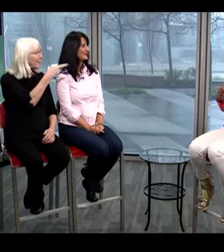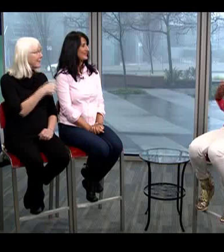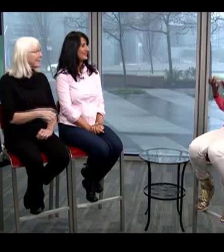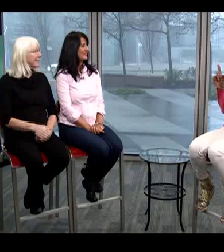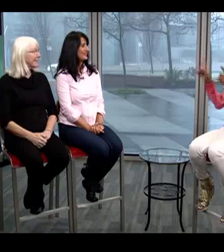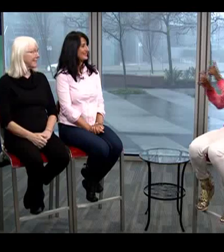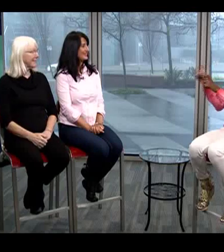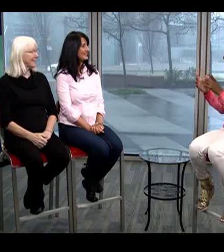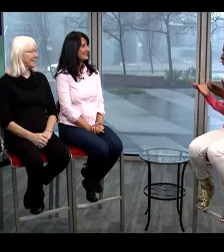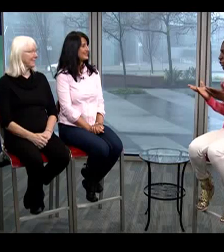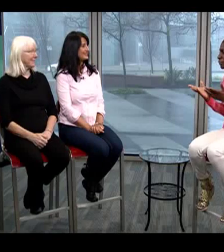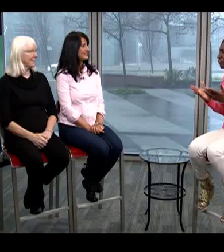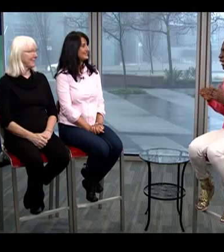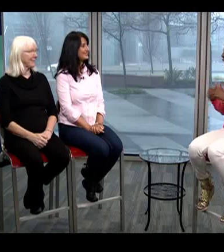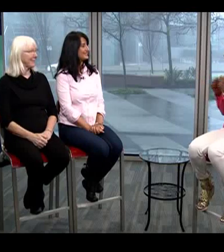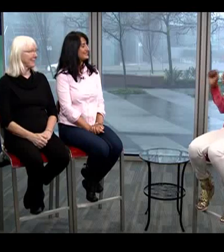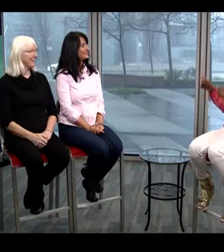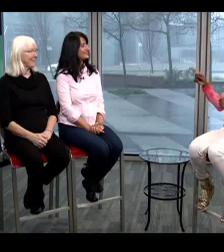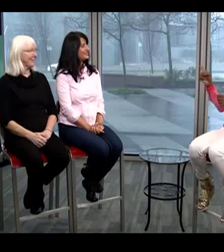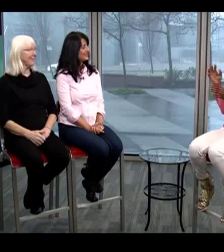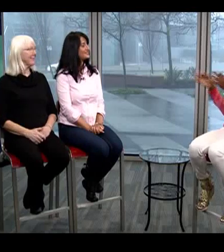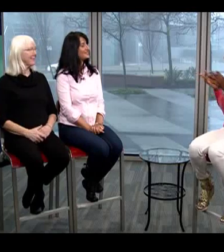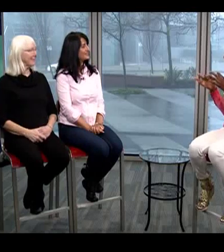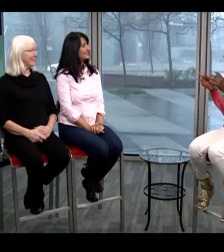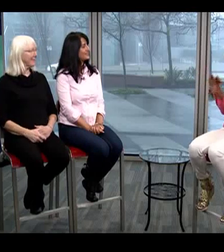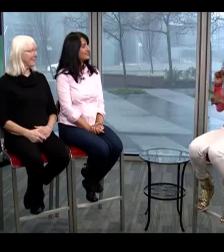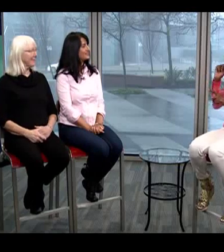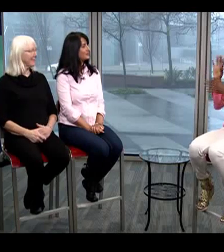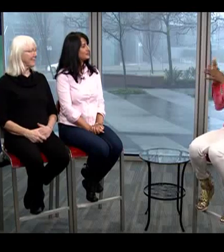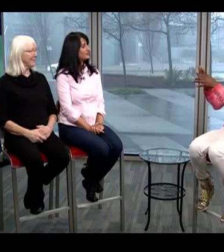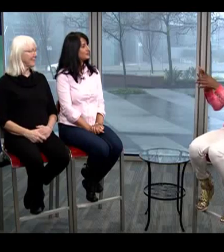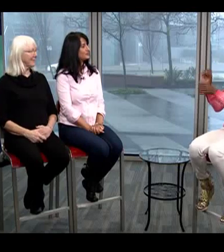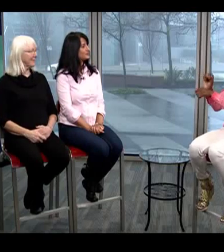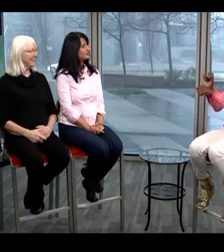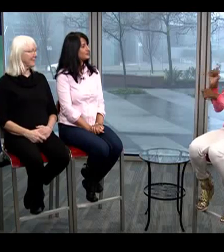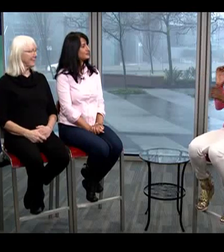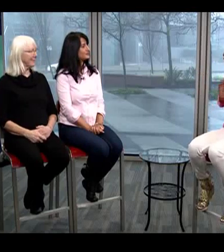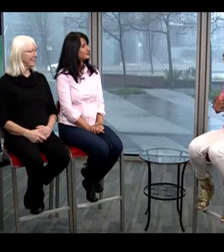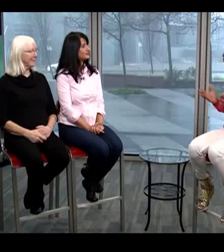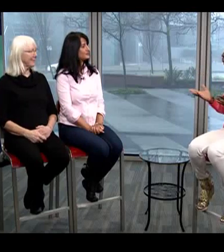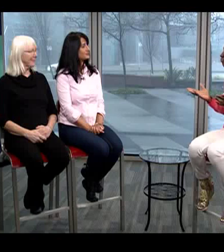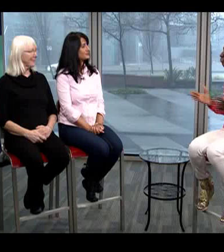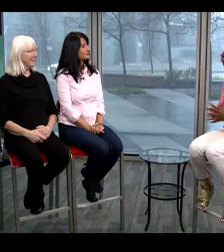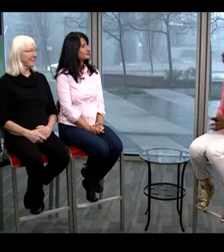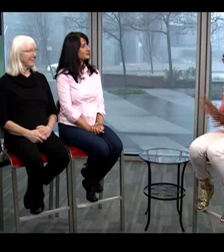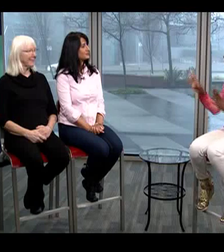Oh good, I just have a couple questions for you today. I was hoping you could explain your experience working with Deaf